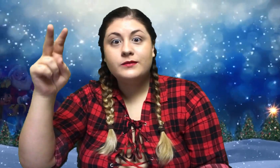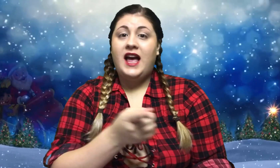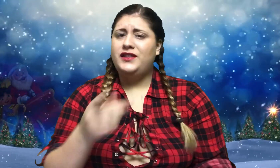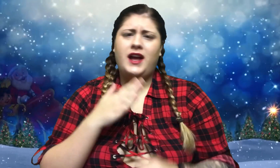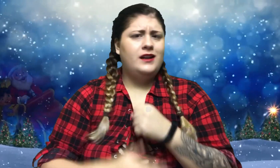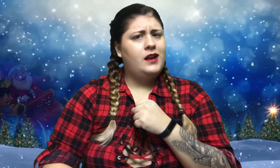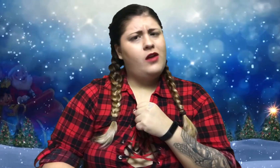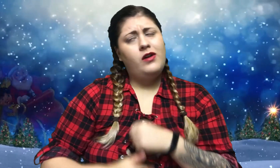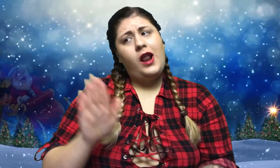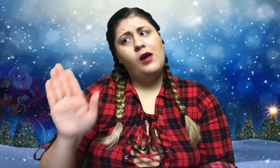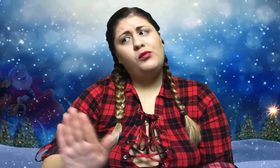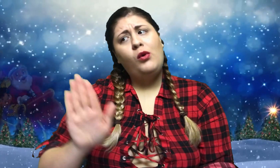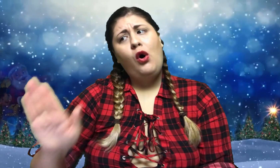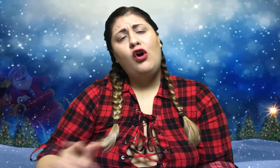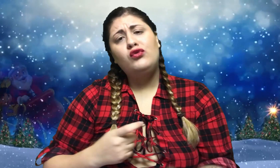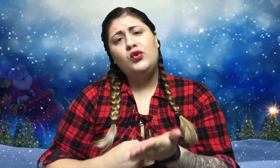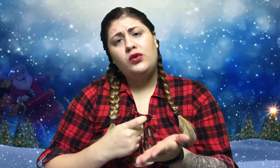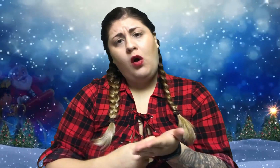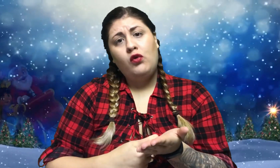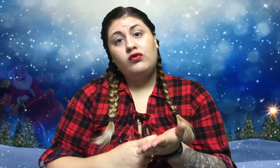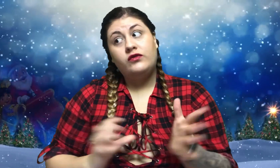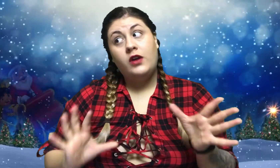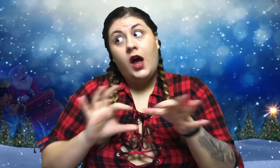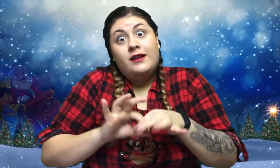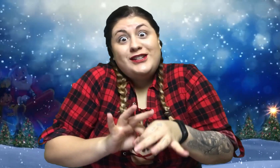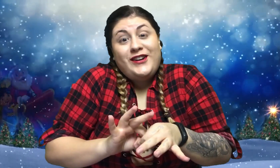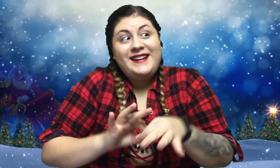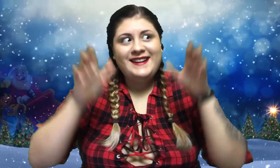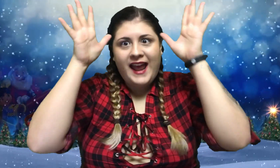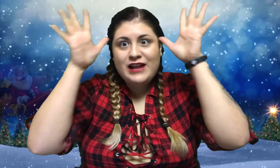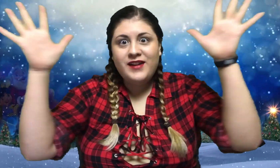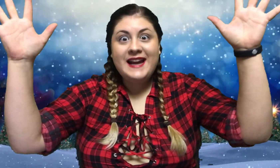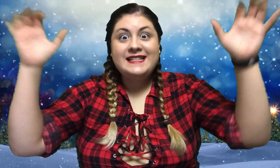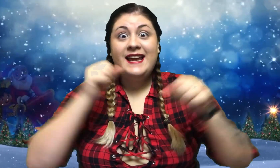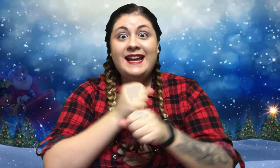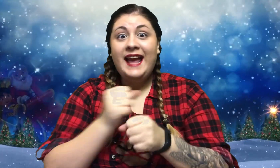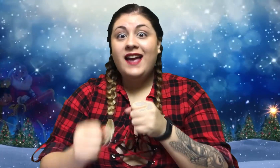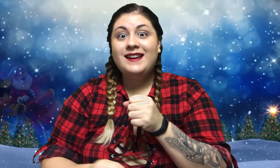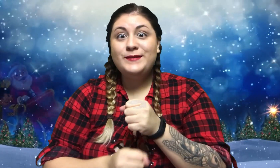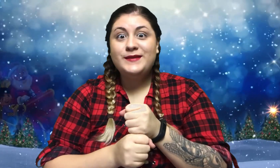They never let poor Rudolph join in any reindeer games